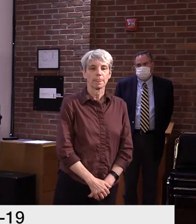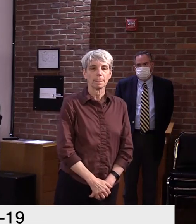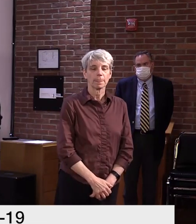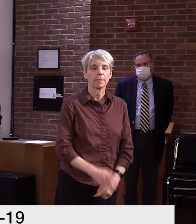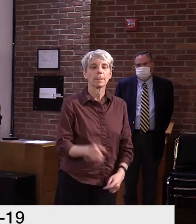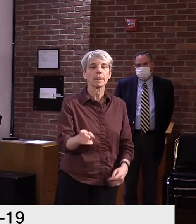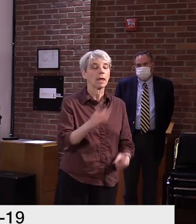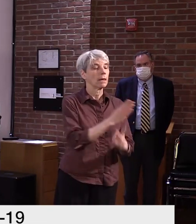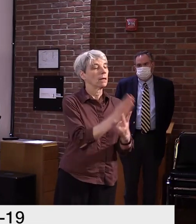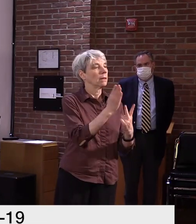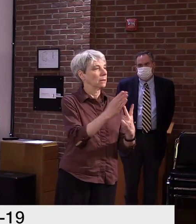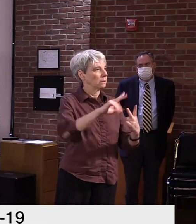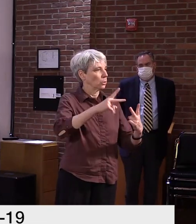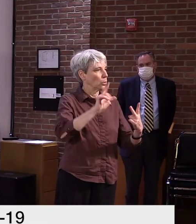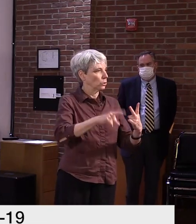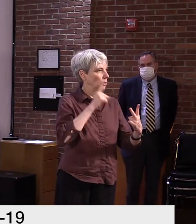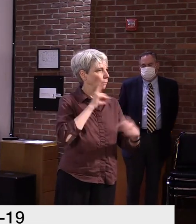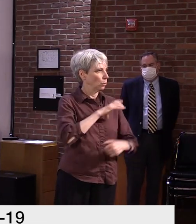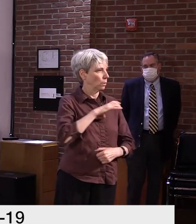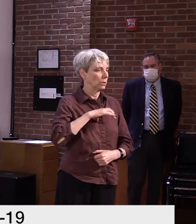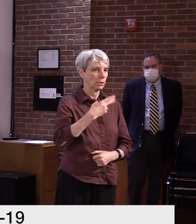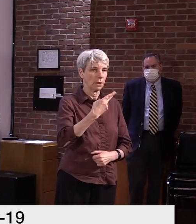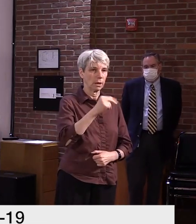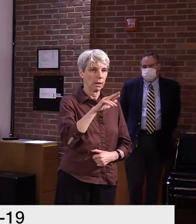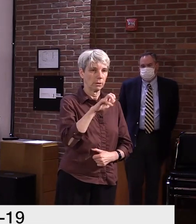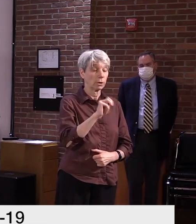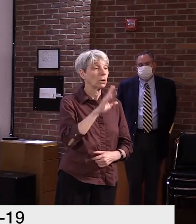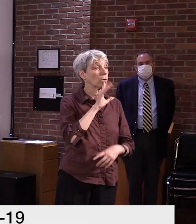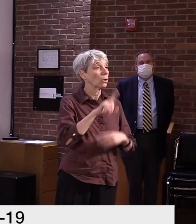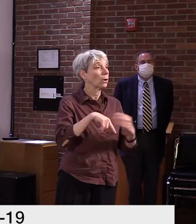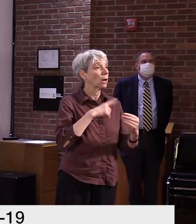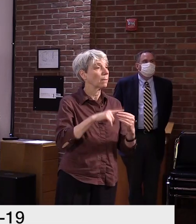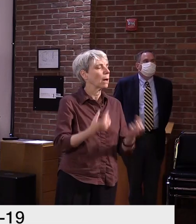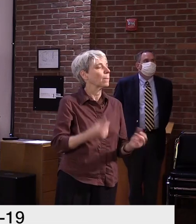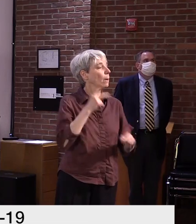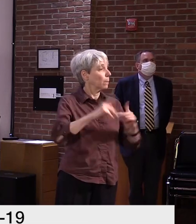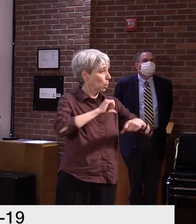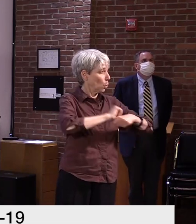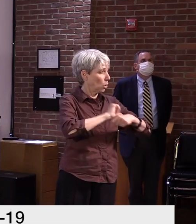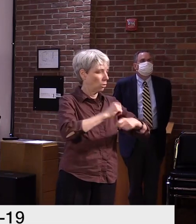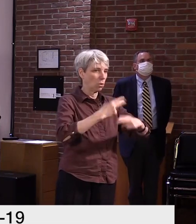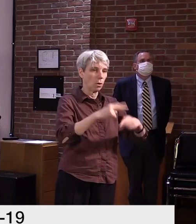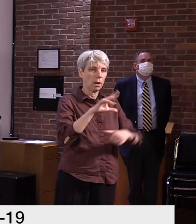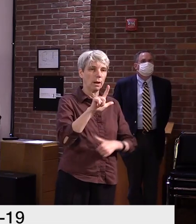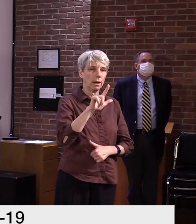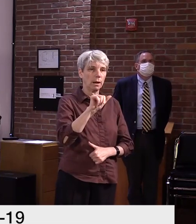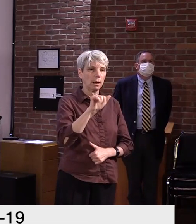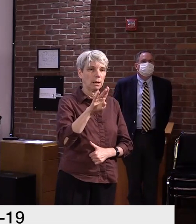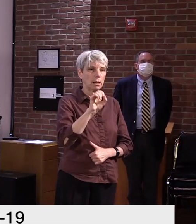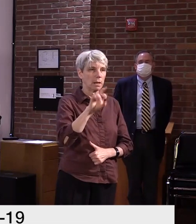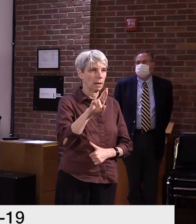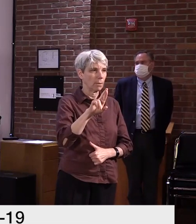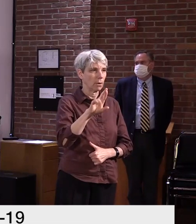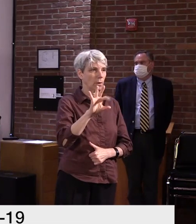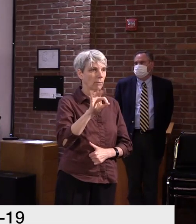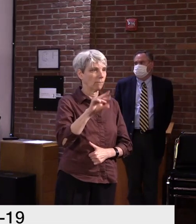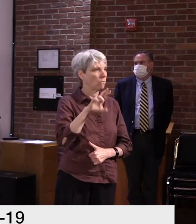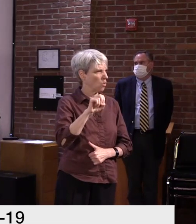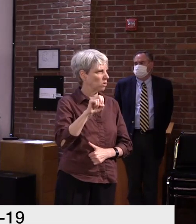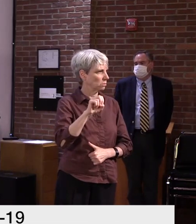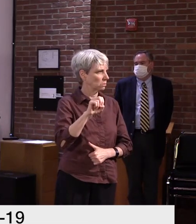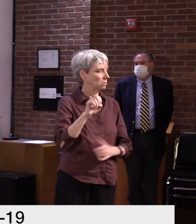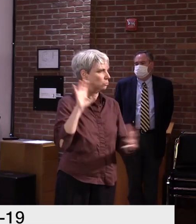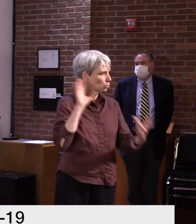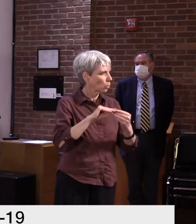you. Yeah, regarding the labor force, I think there are a couple different components here that just need to be considered. One,